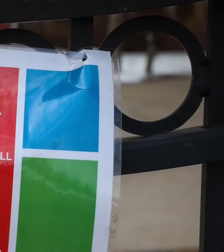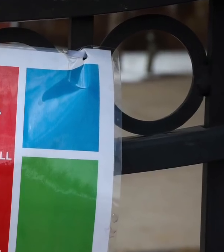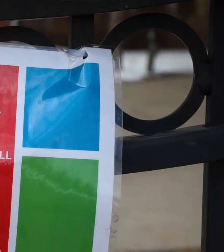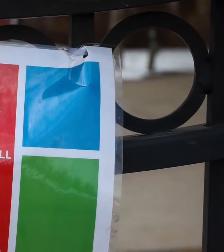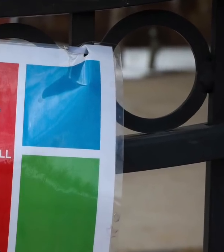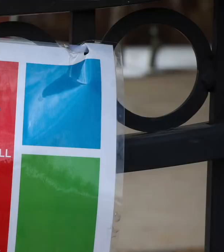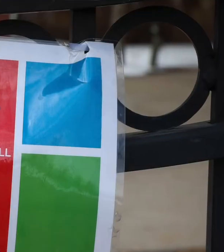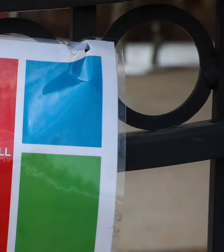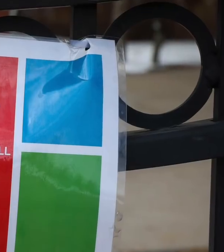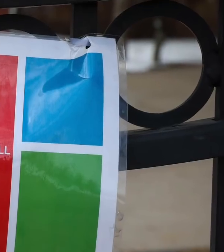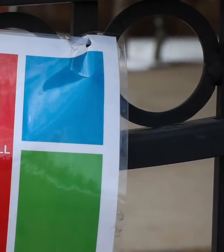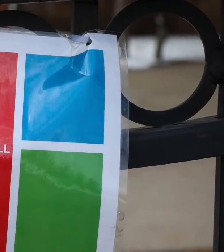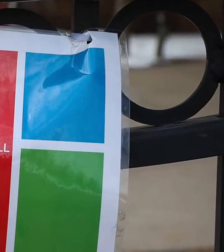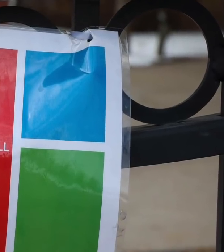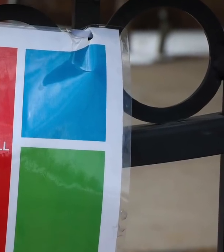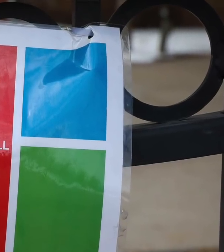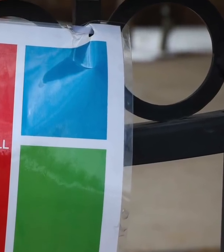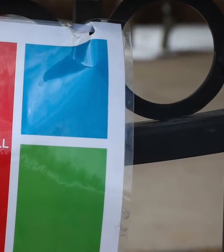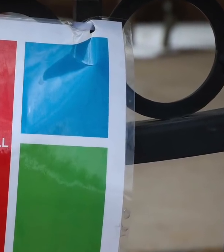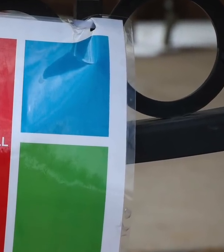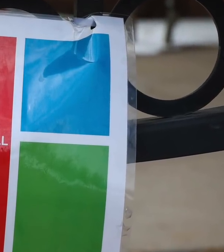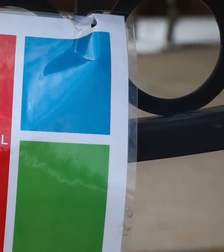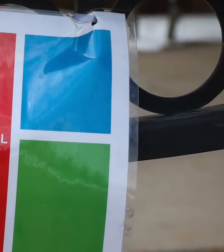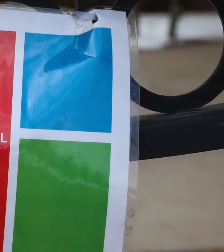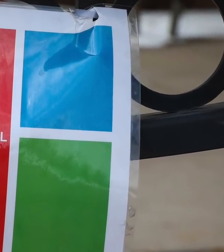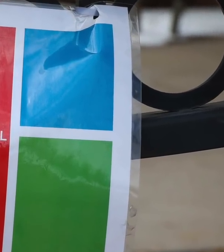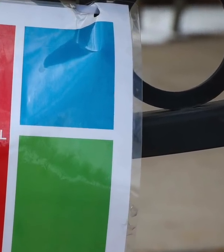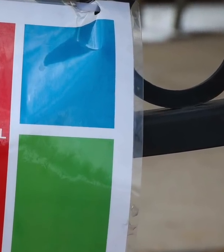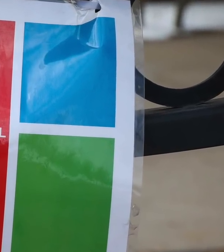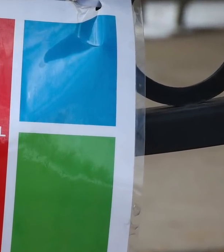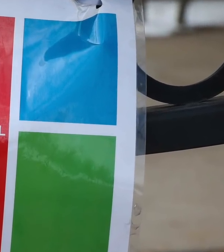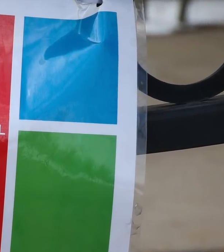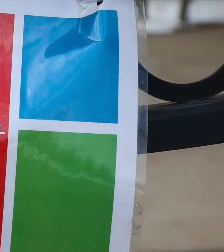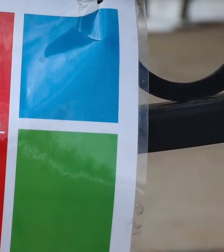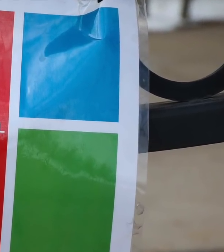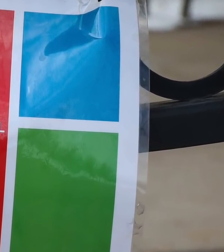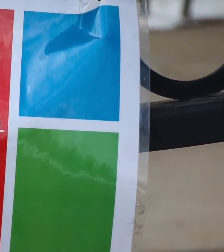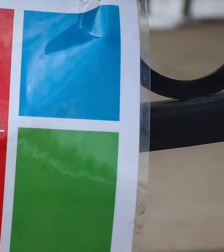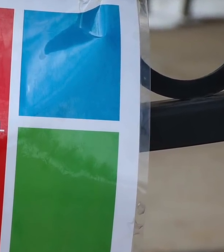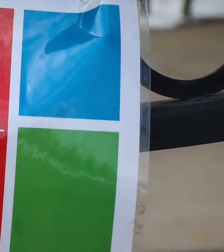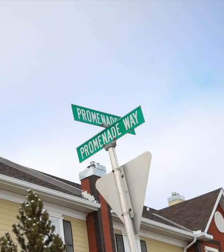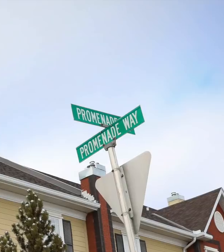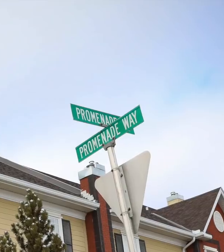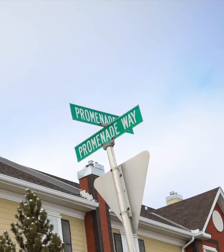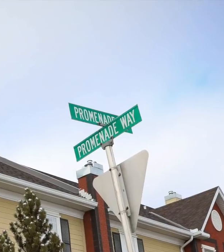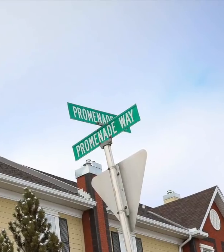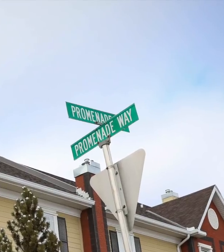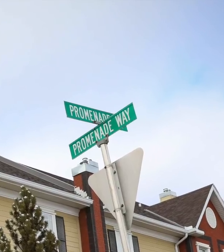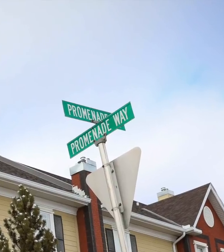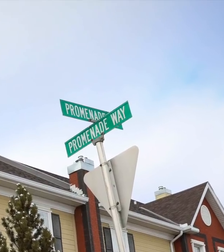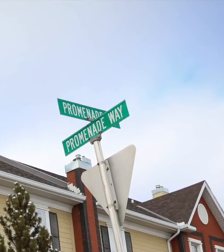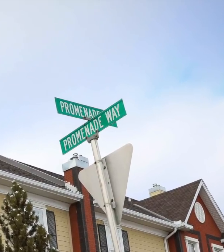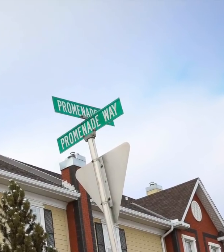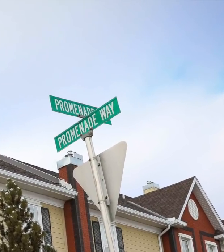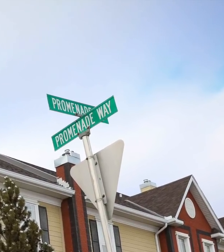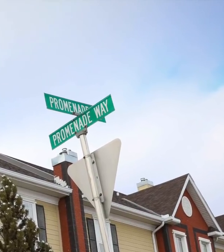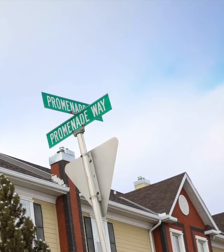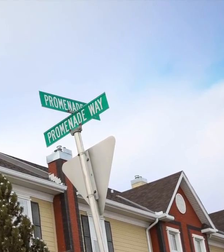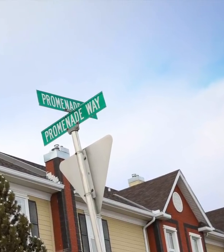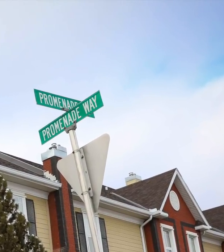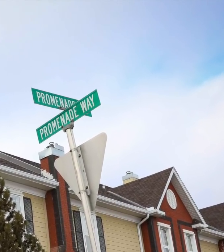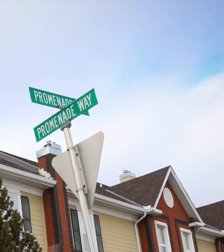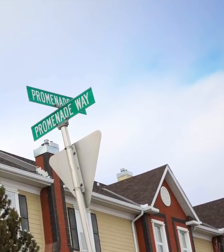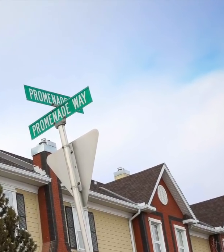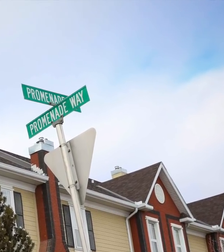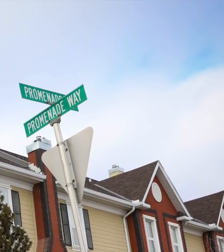everything we can to limit cases of critical illness and death from this serious virus, tragically, know that deaths will occur.